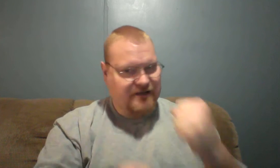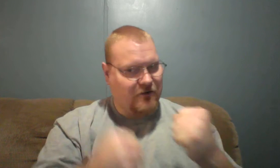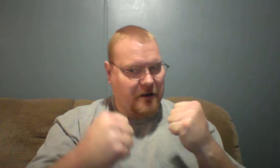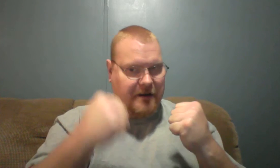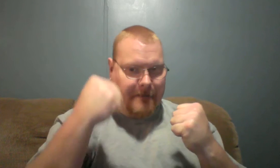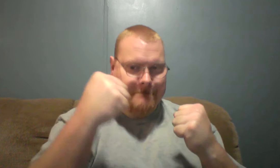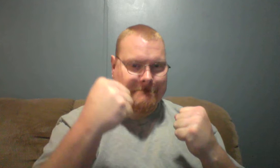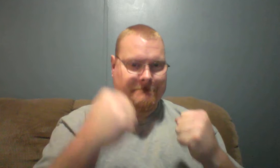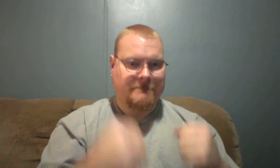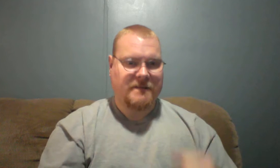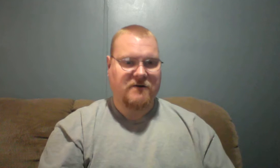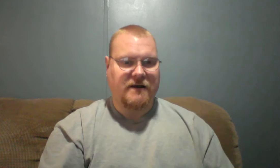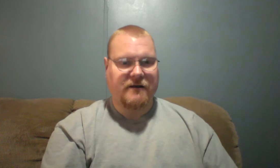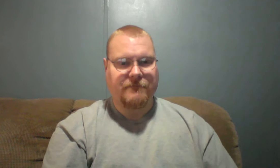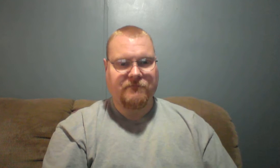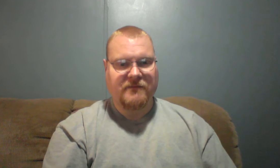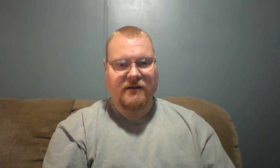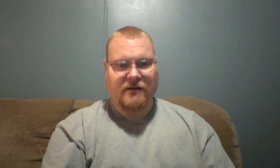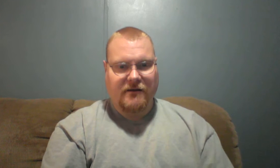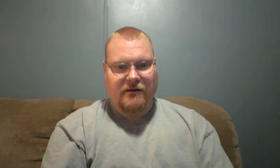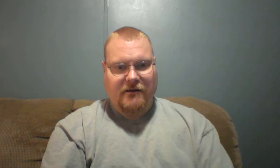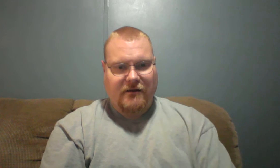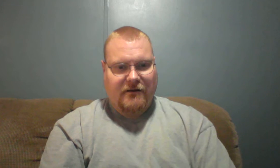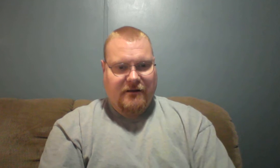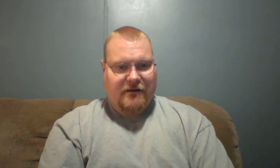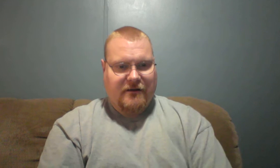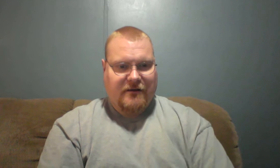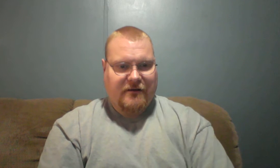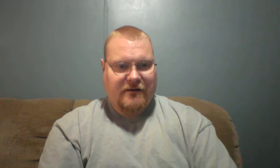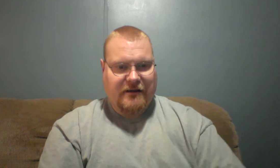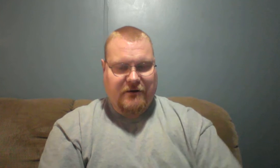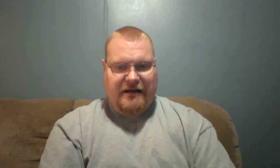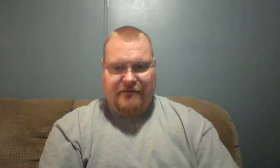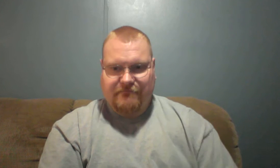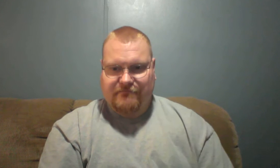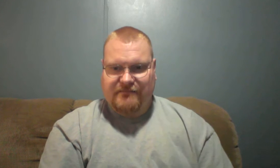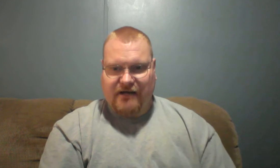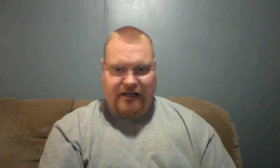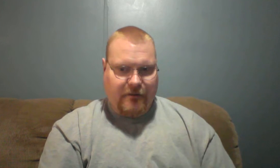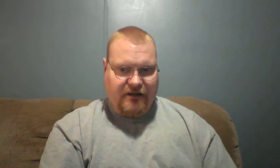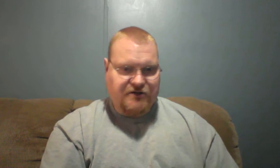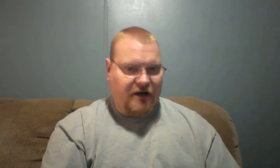on to get ready to get ready to knock him in the jaw.